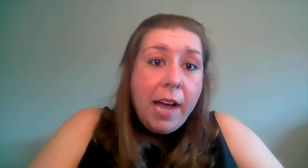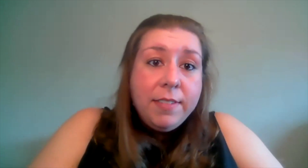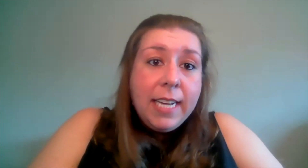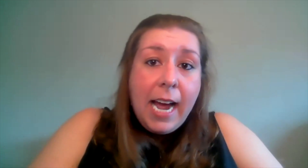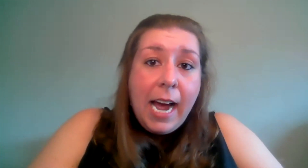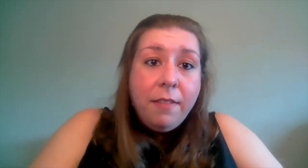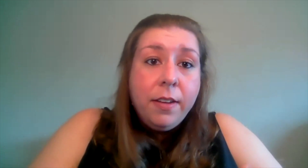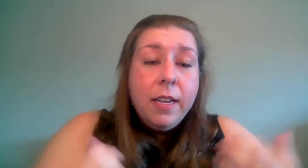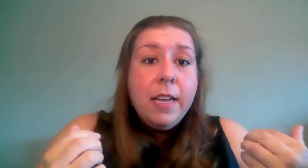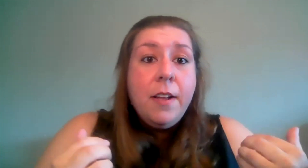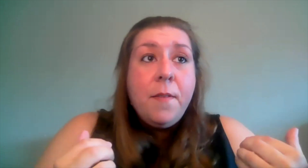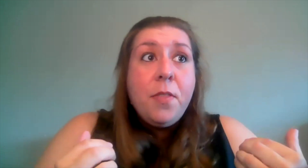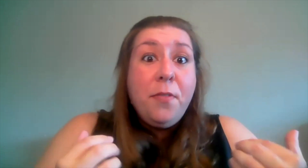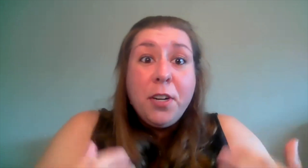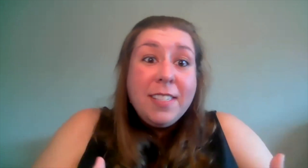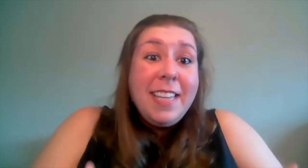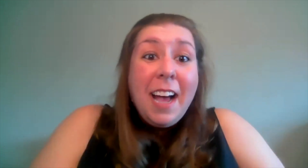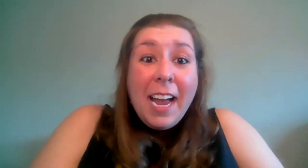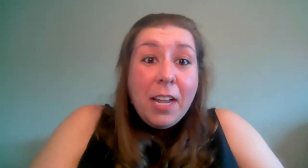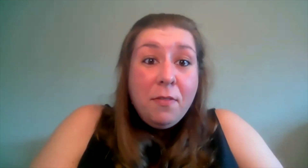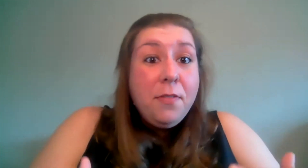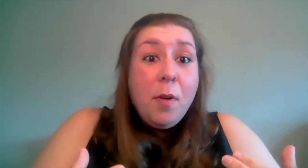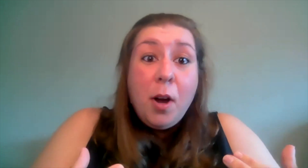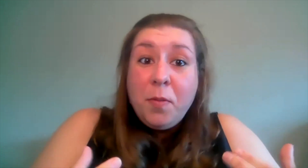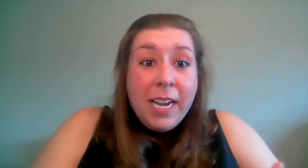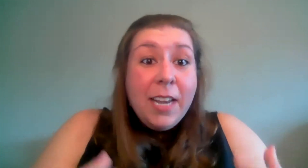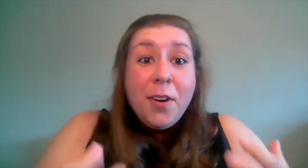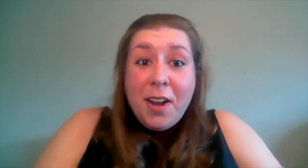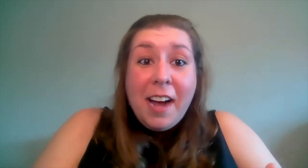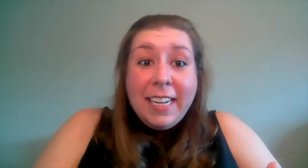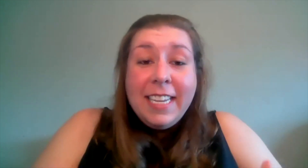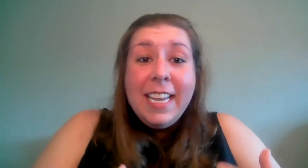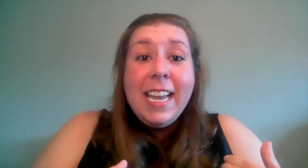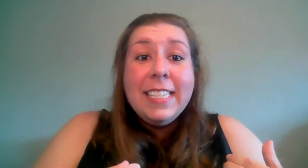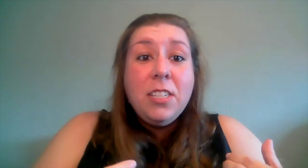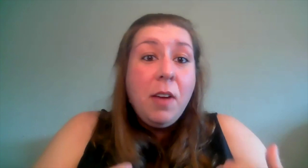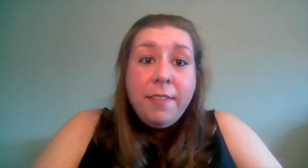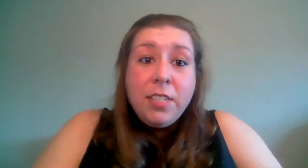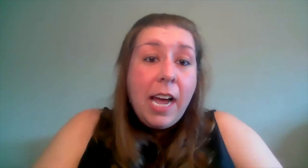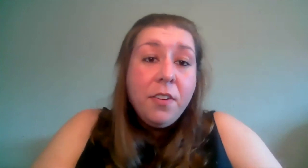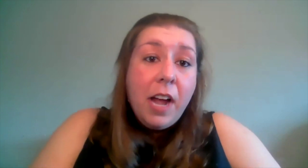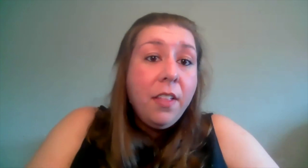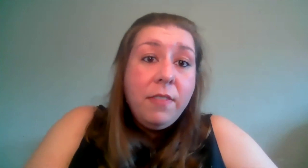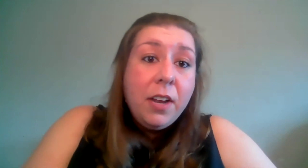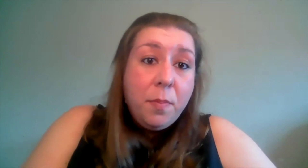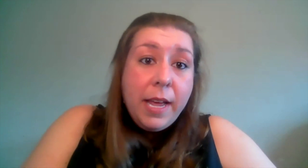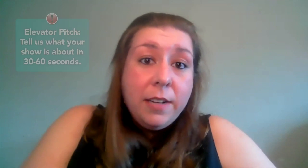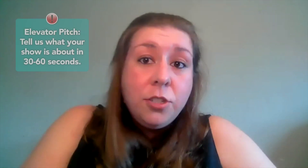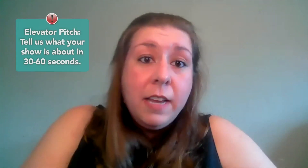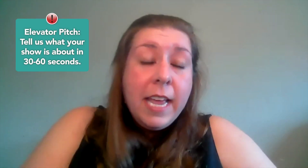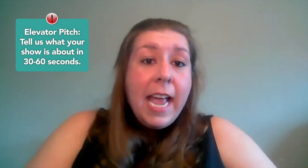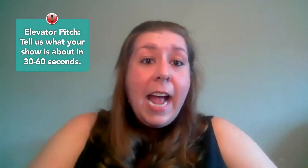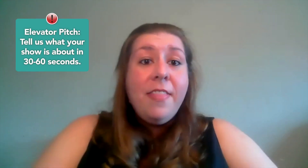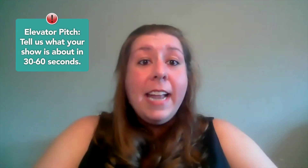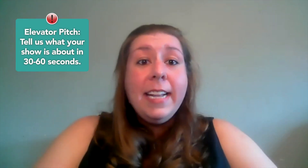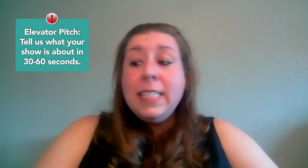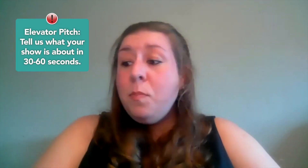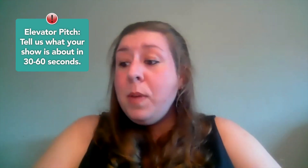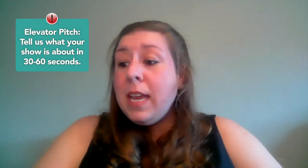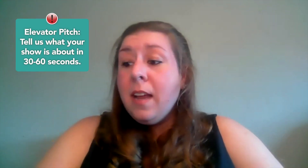have to have the first sign of if you are ready or not is you have to have your elevator pitch and that needs to be